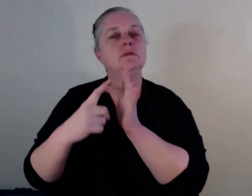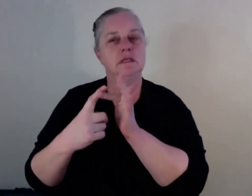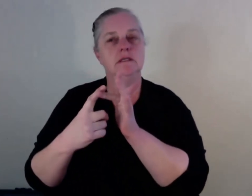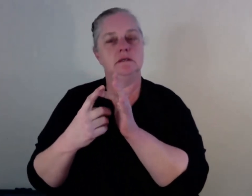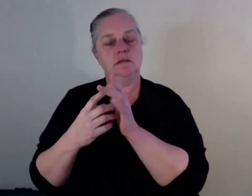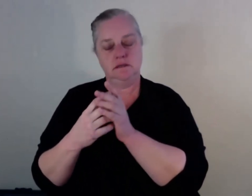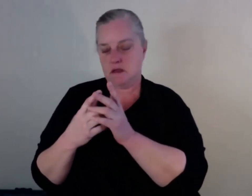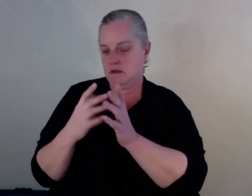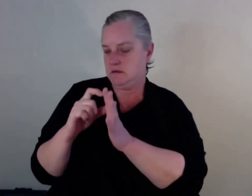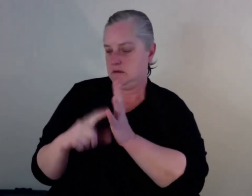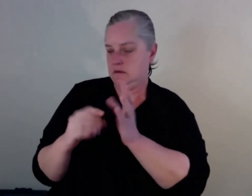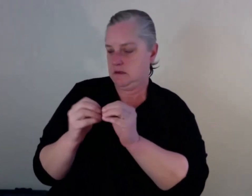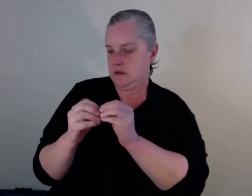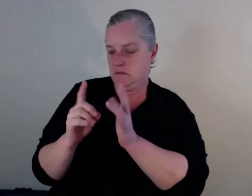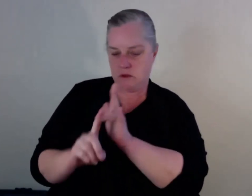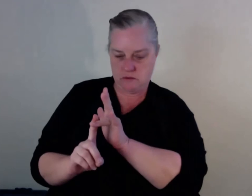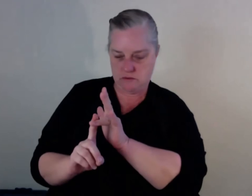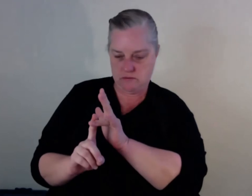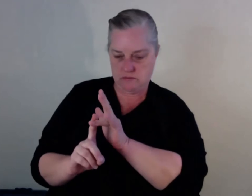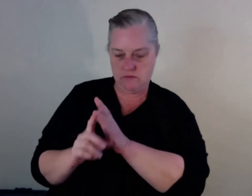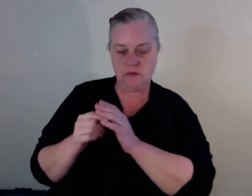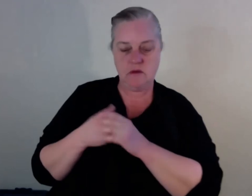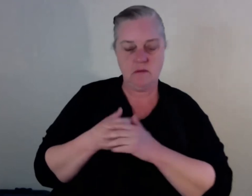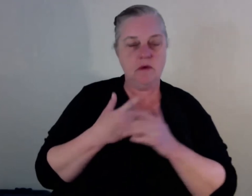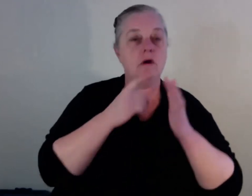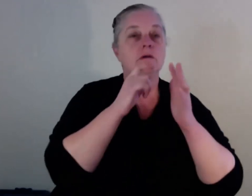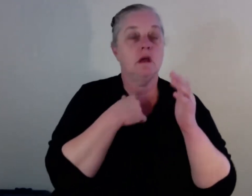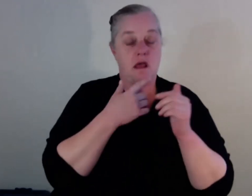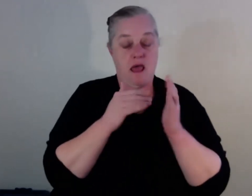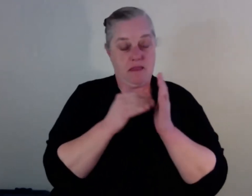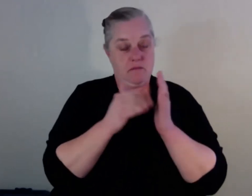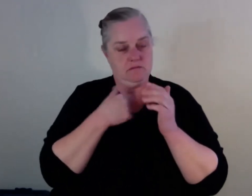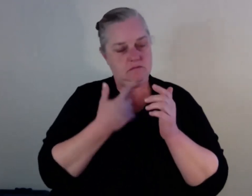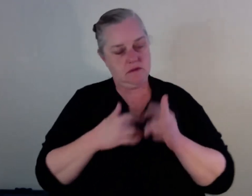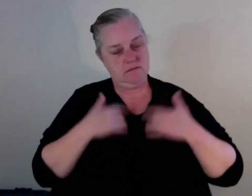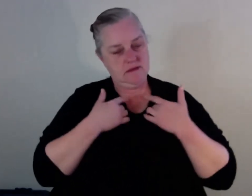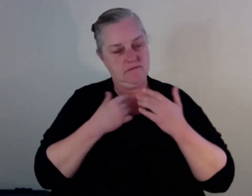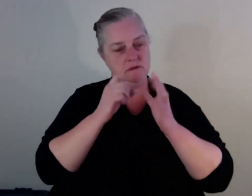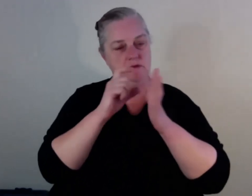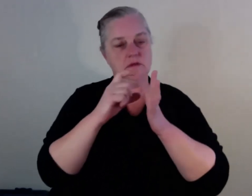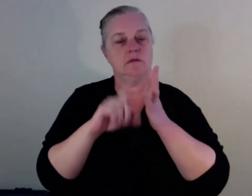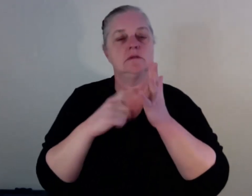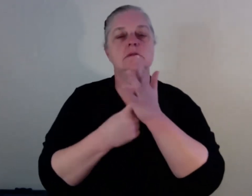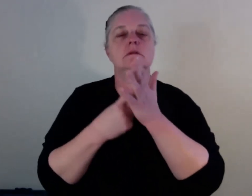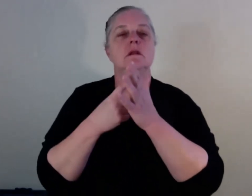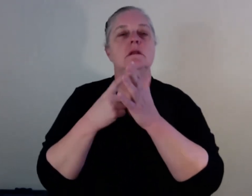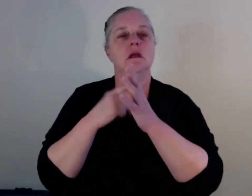country. So that's in Blacktown in Western Sydney. And I'm a caseworker for Community Restorative Centre. So I'm really happy to be here